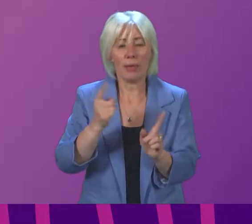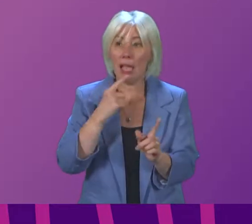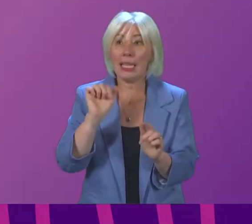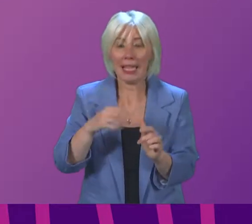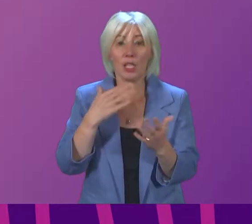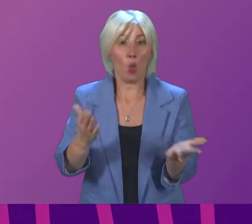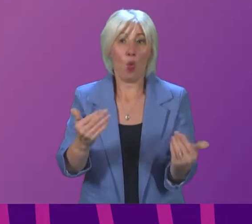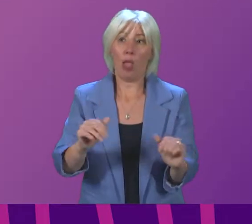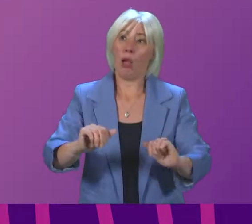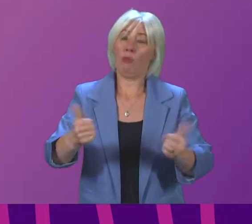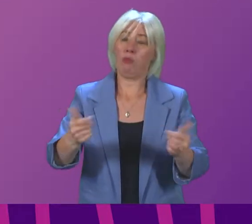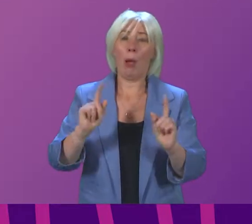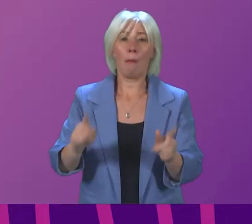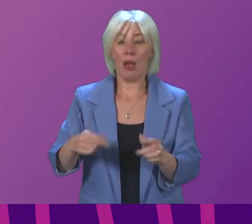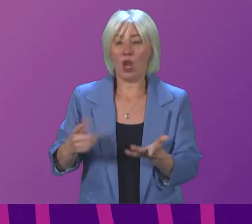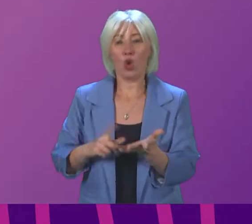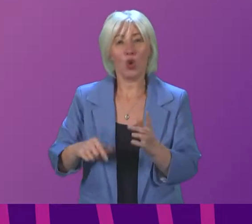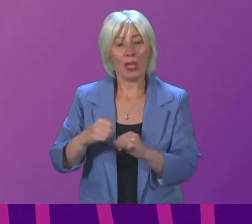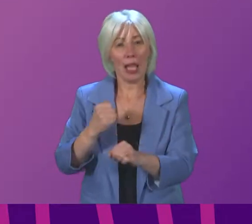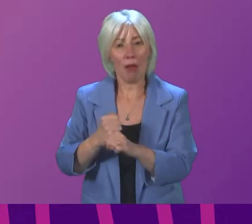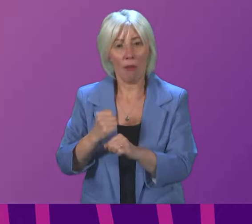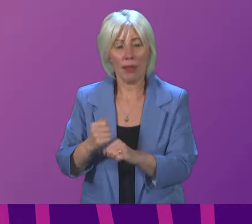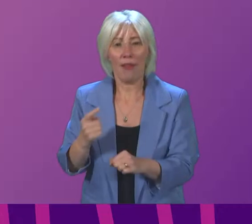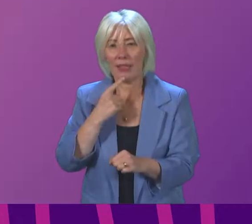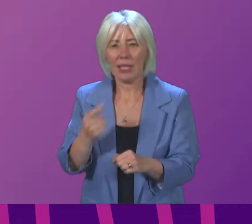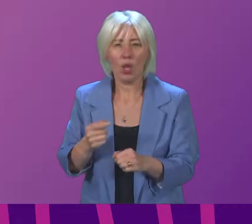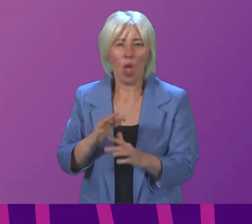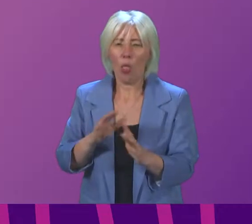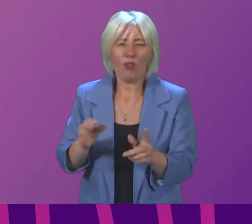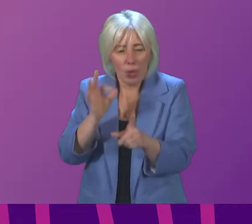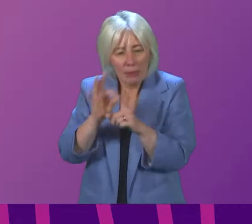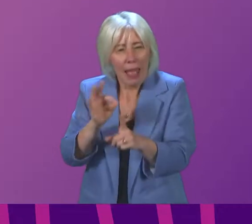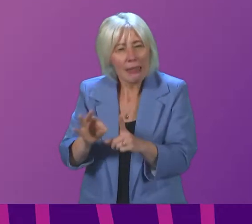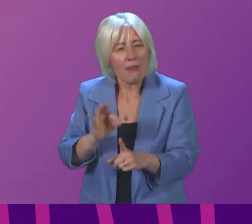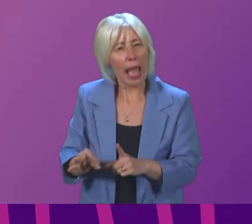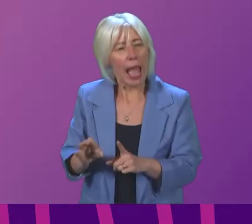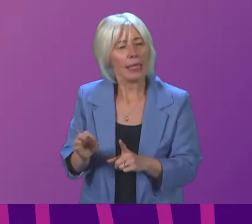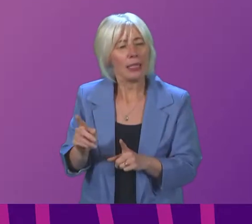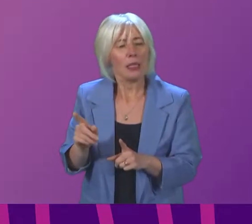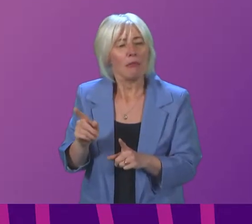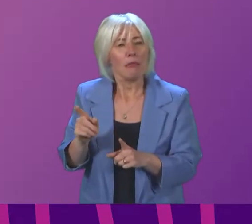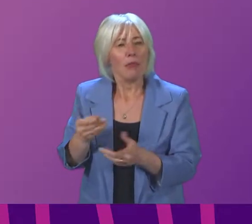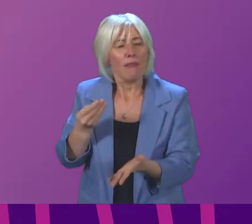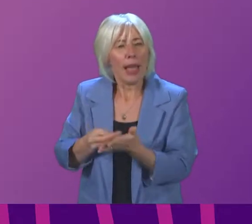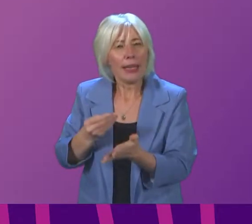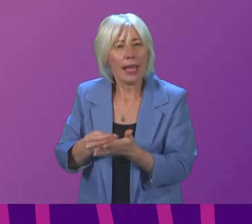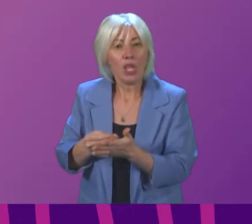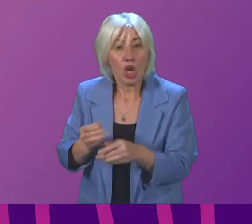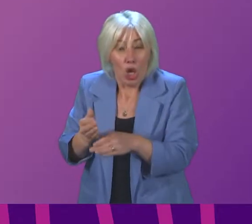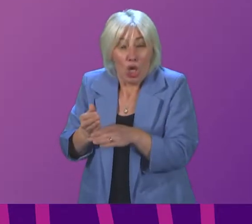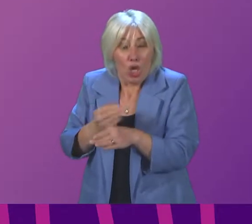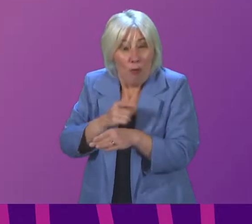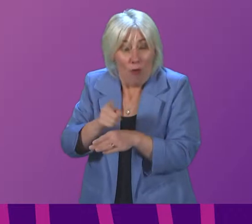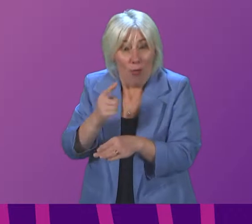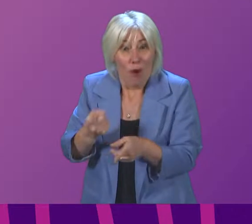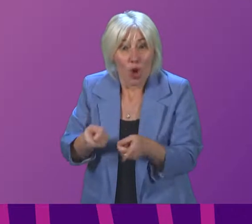today's Treasury announcement about unspecified financial support just moments before this statement highlights yet again that while